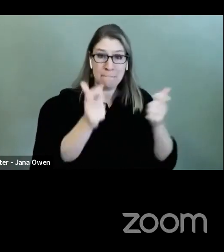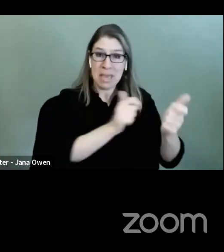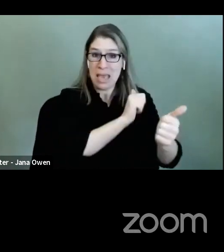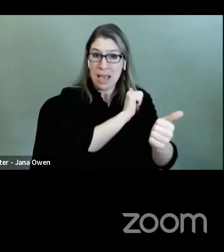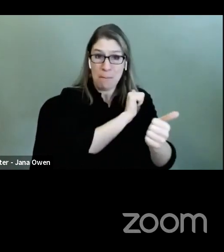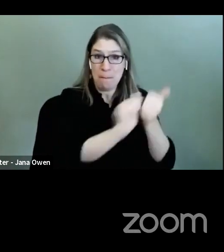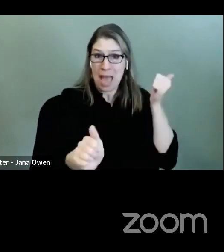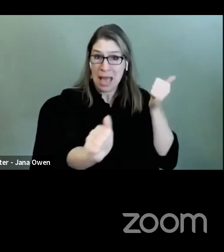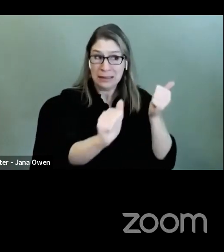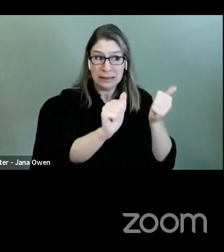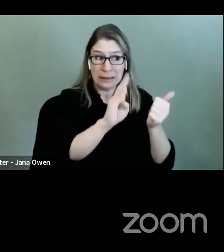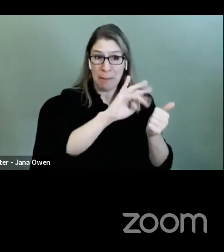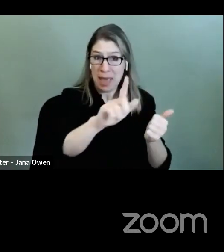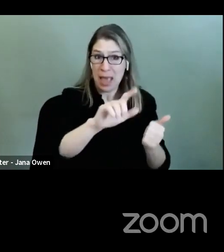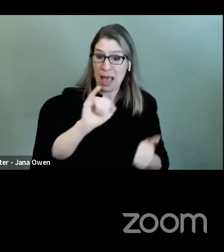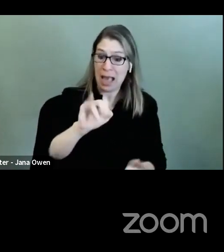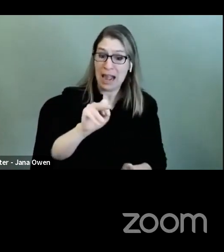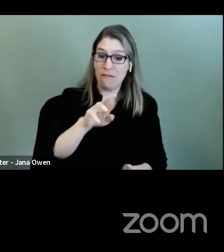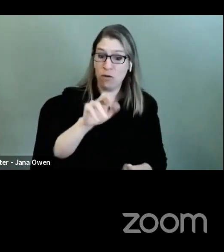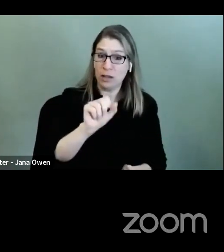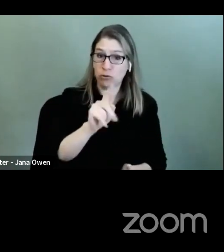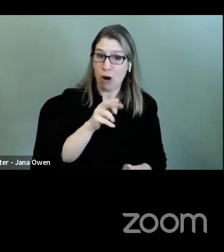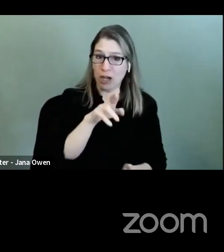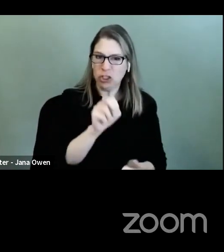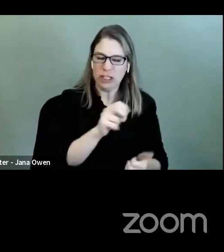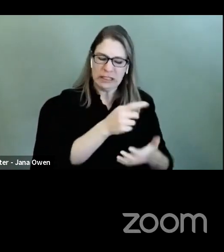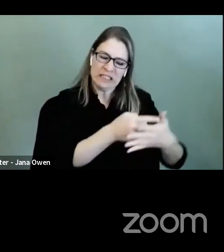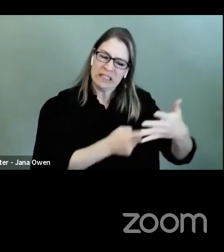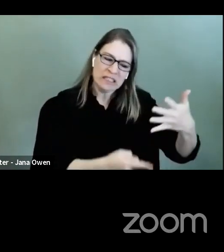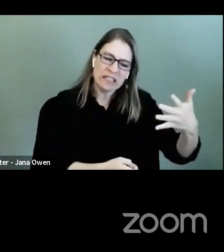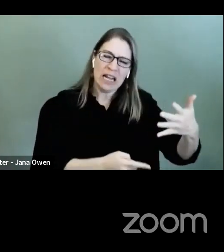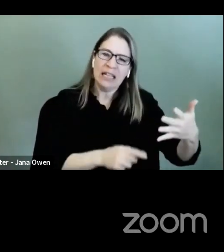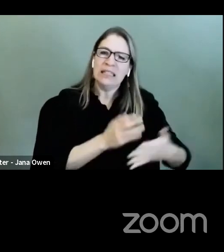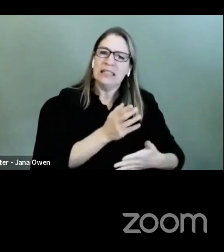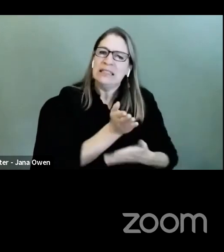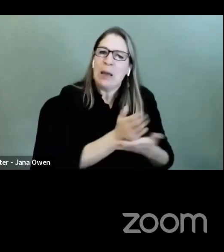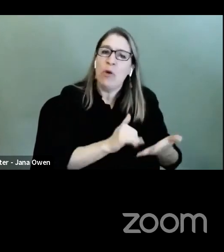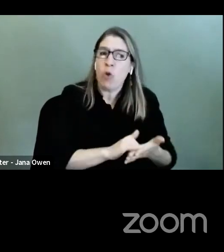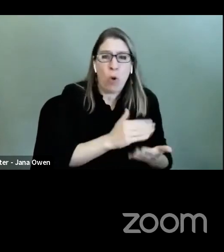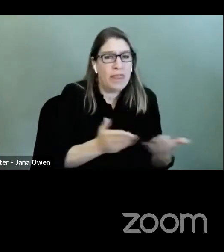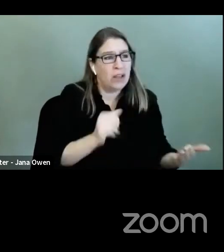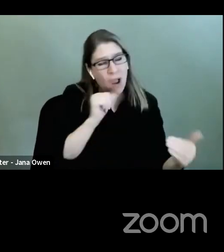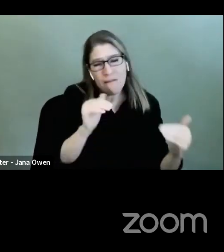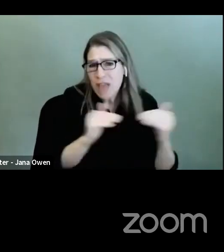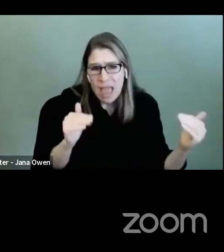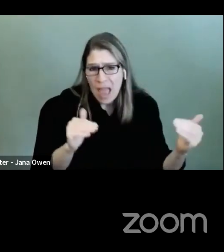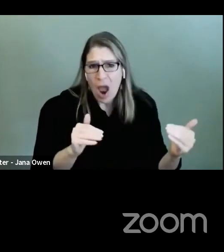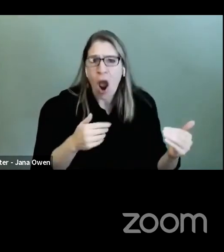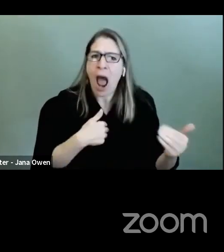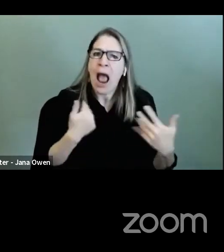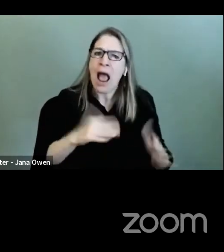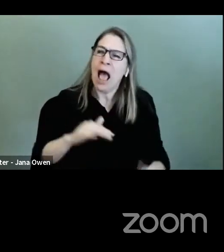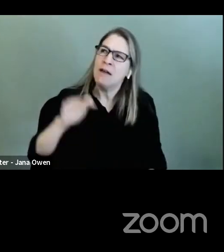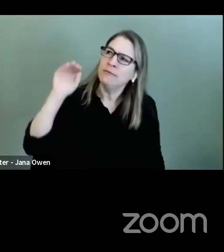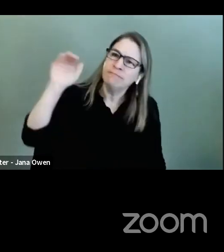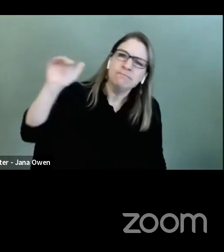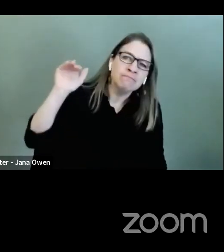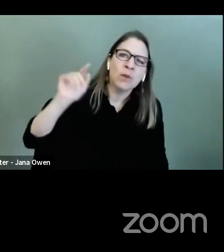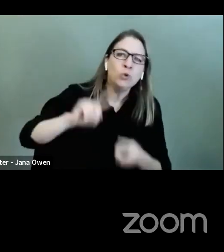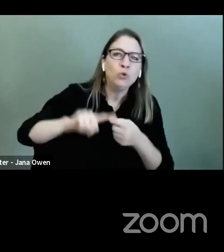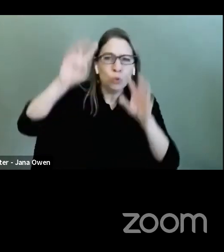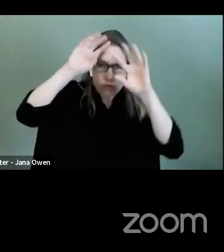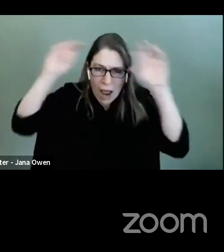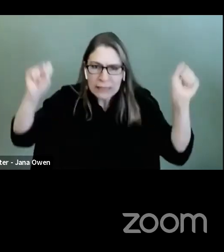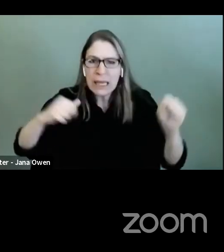up to President Biden's administration. I have flagged this and started this conversation with